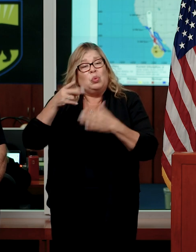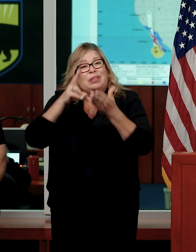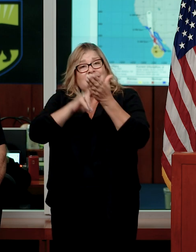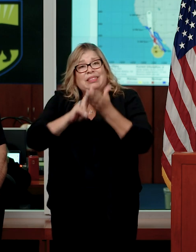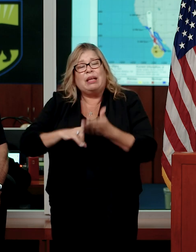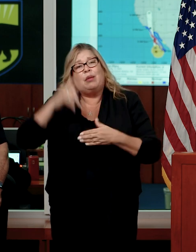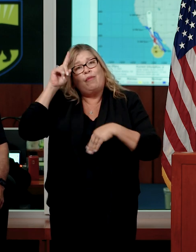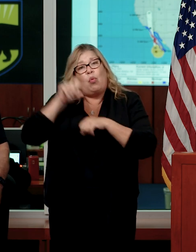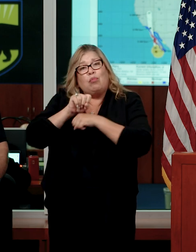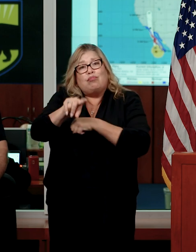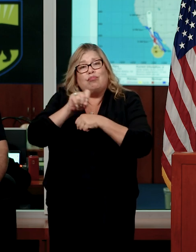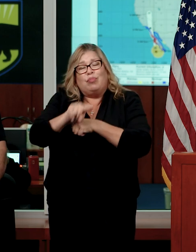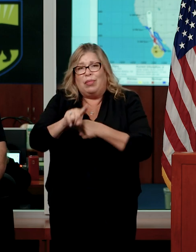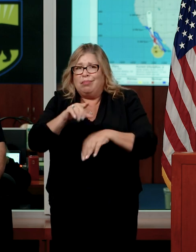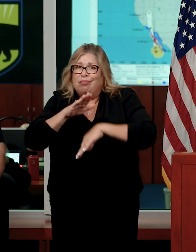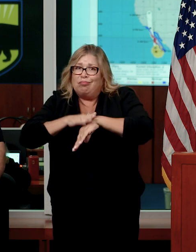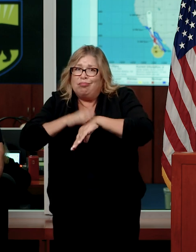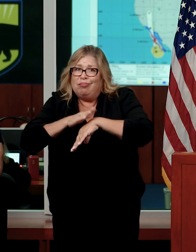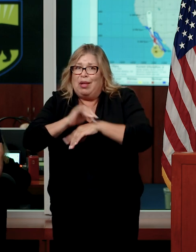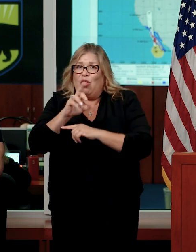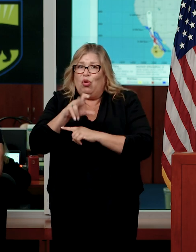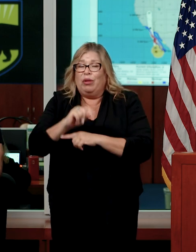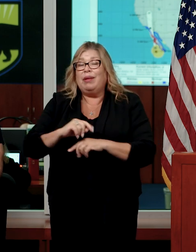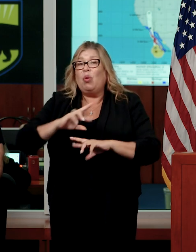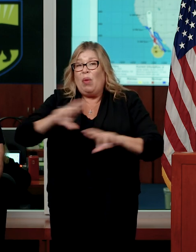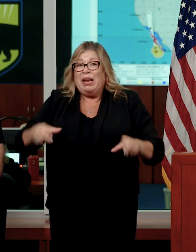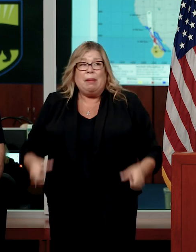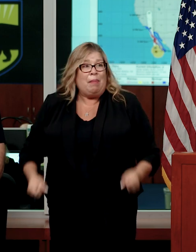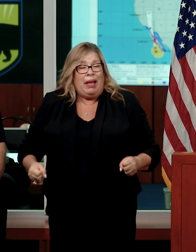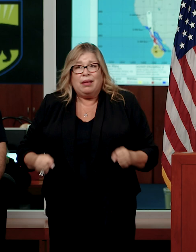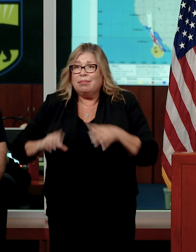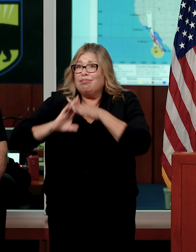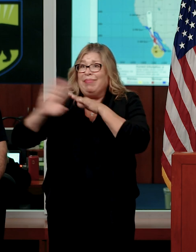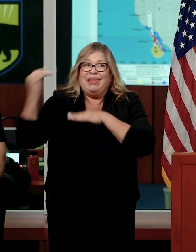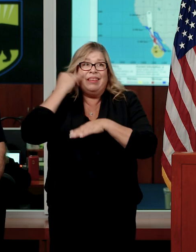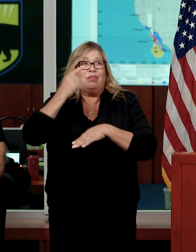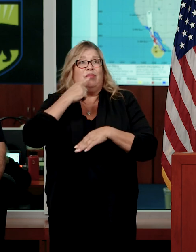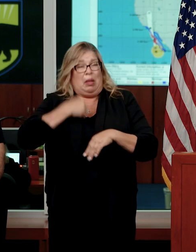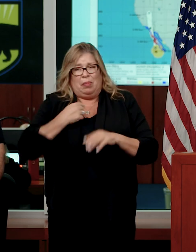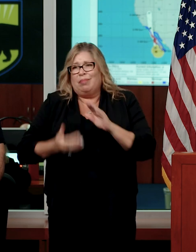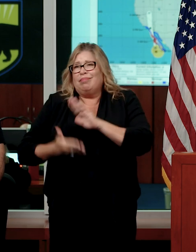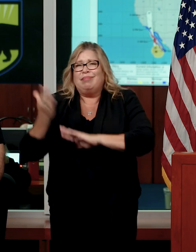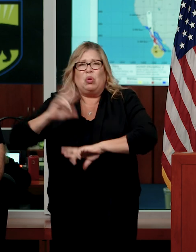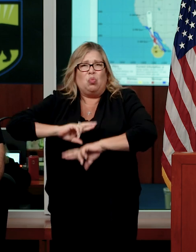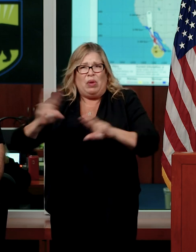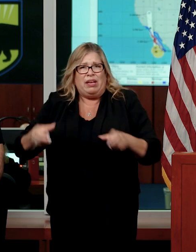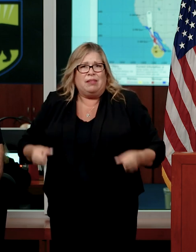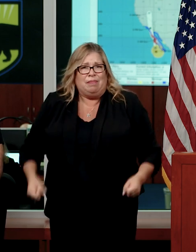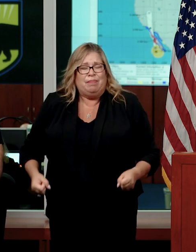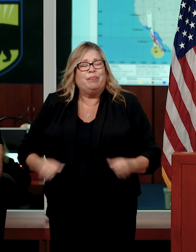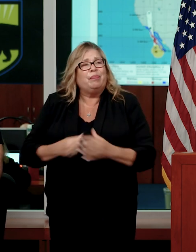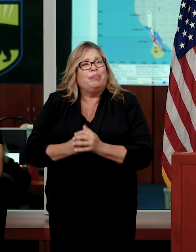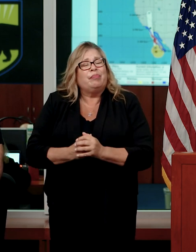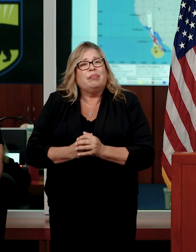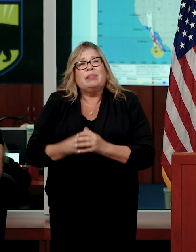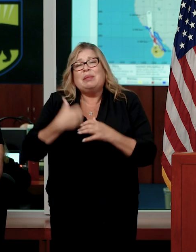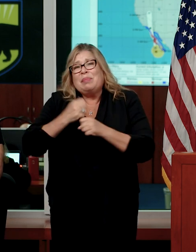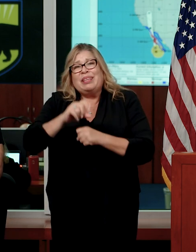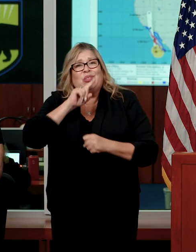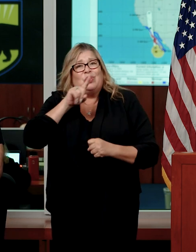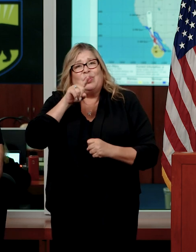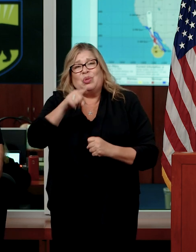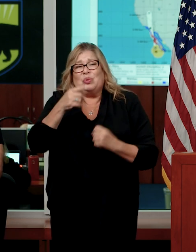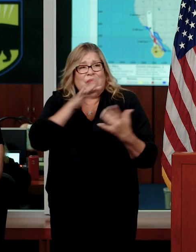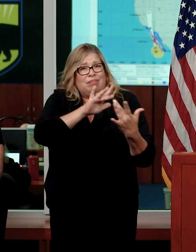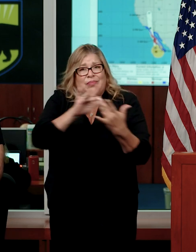have a go bag ready to evacuate should you be asked. Making sure that you are in touch